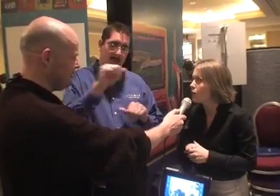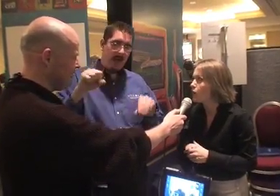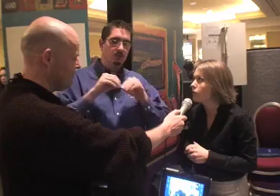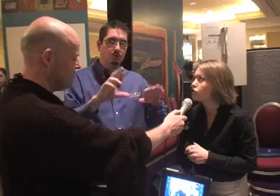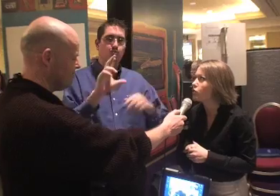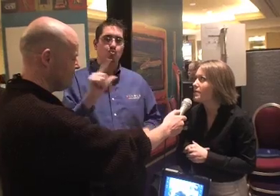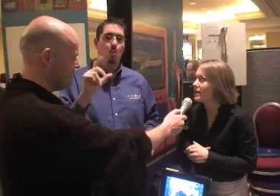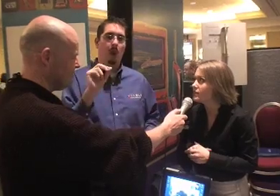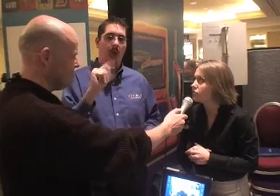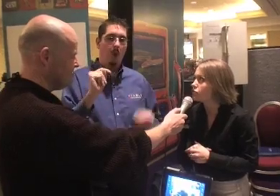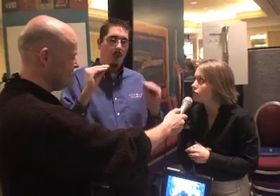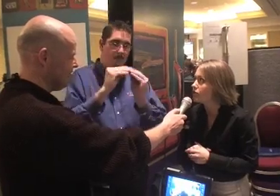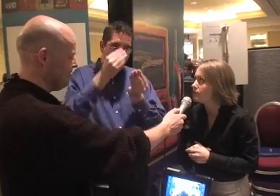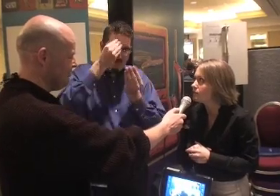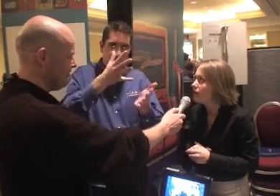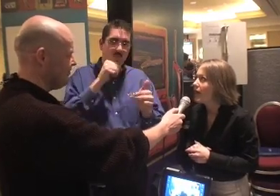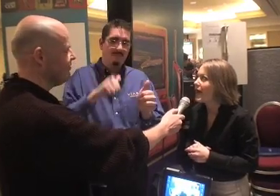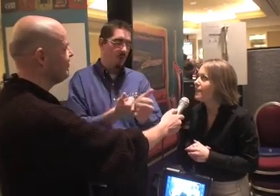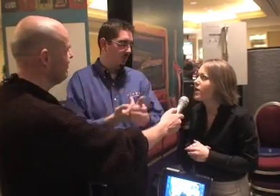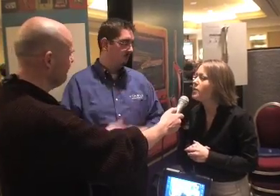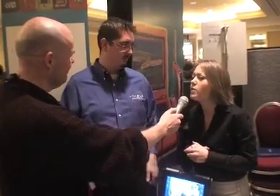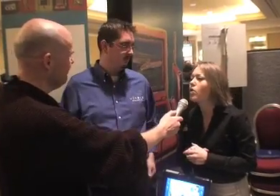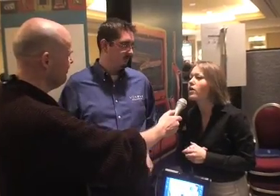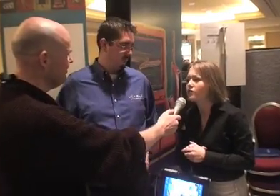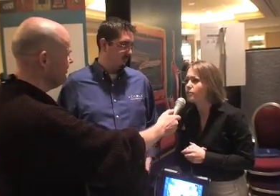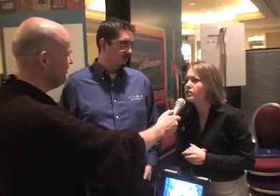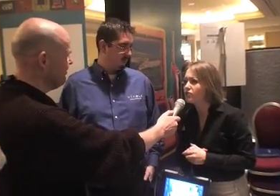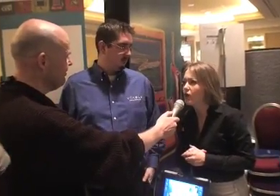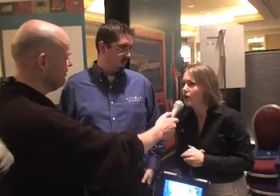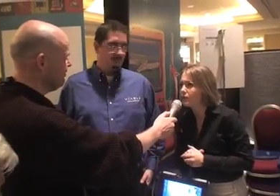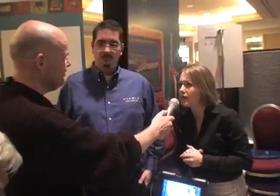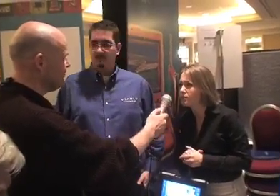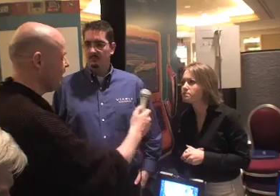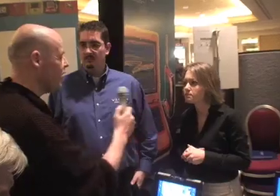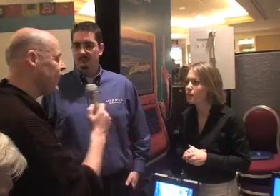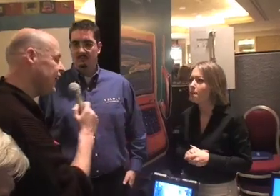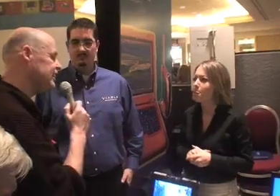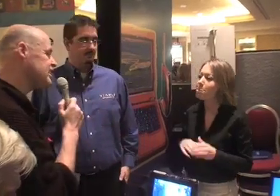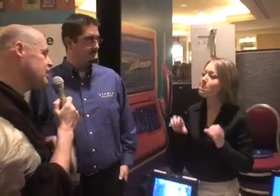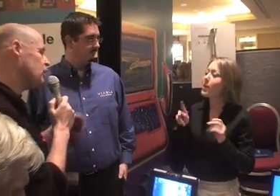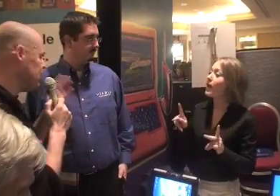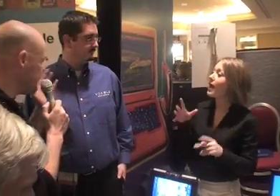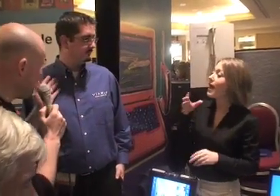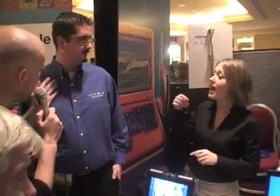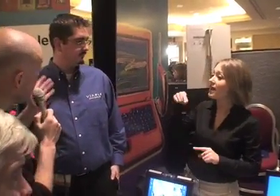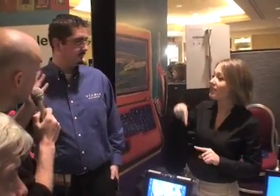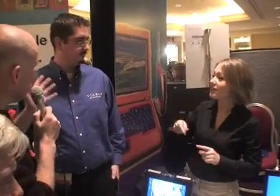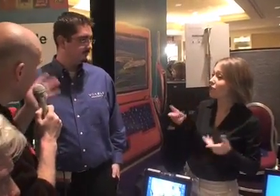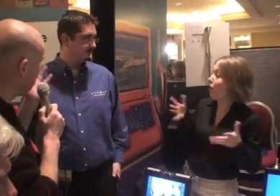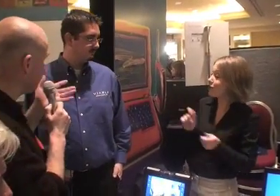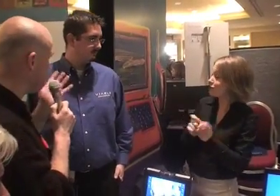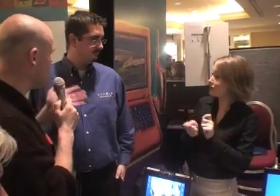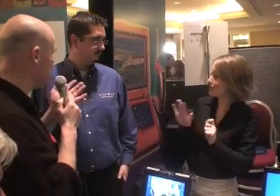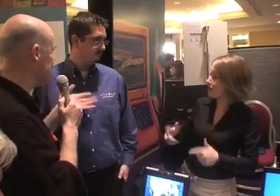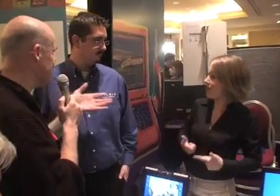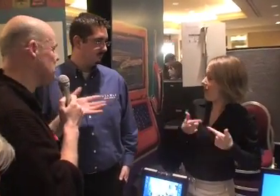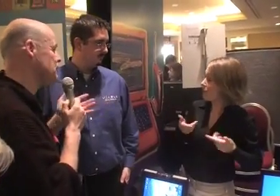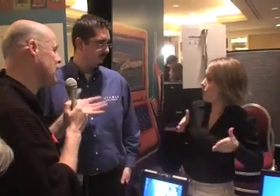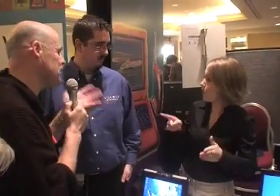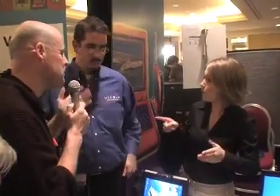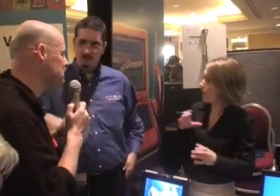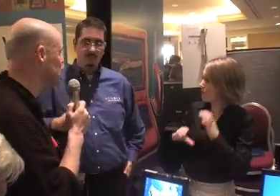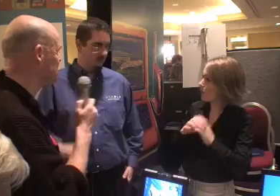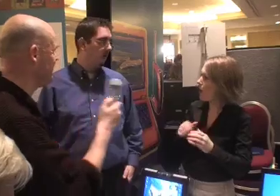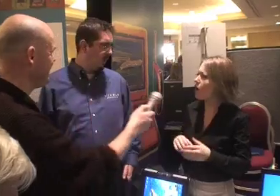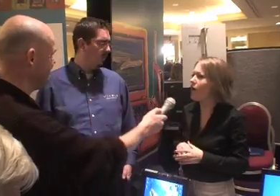2008, we will do a mass distribution. And there will be more information followed up with that. Okay, and this already changed your life, the way you communicate